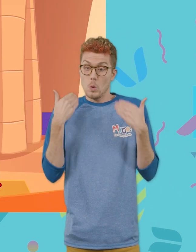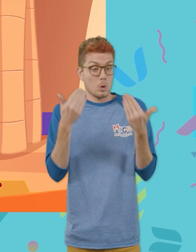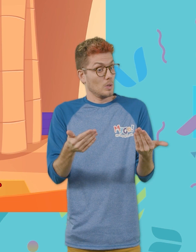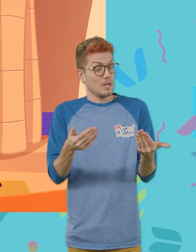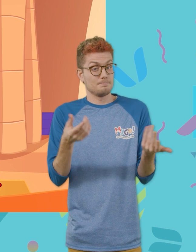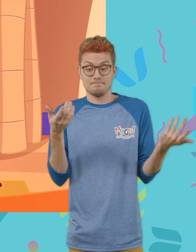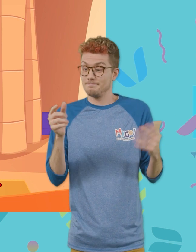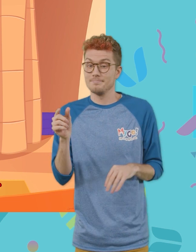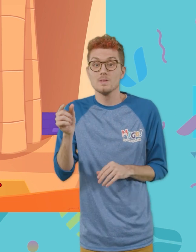here it goes.